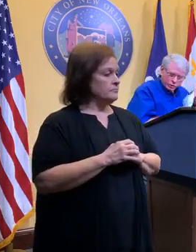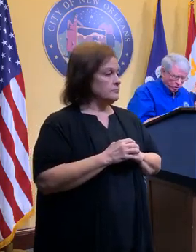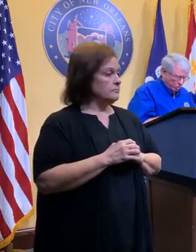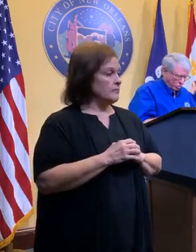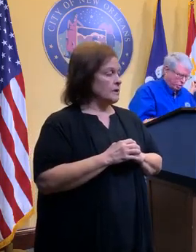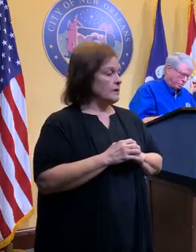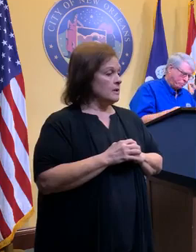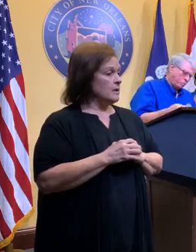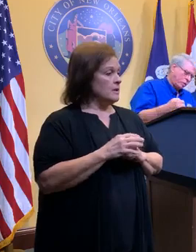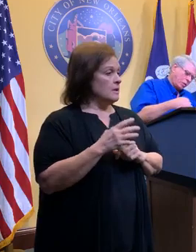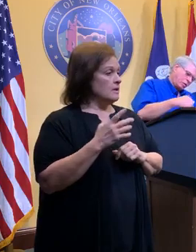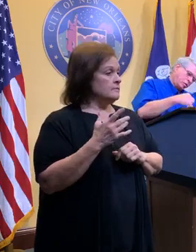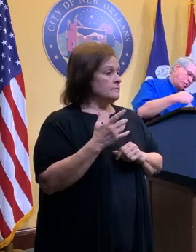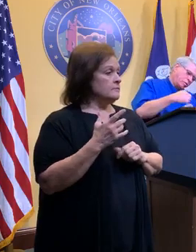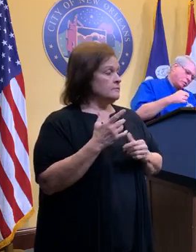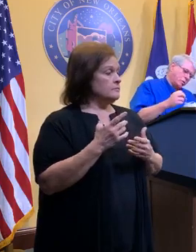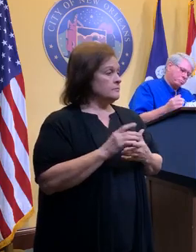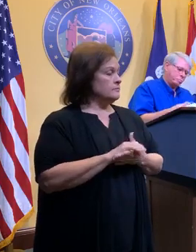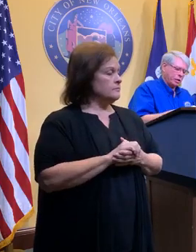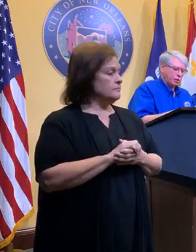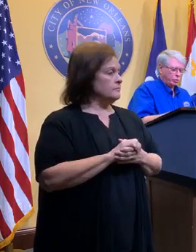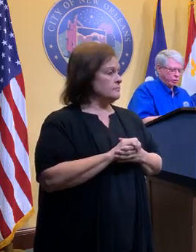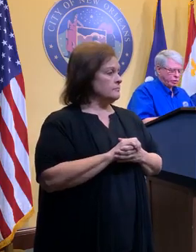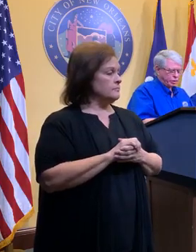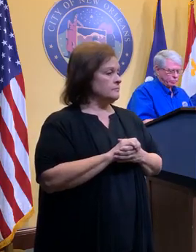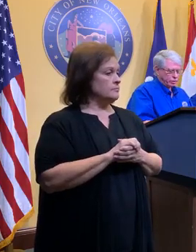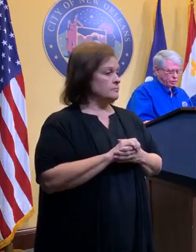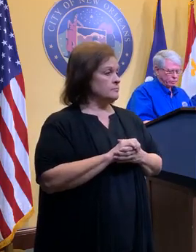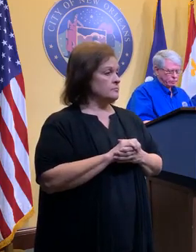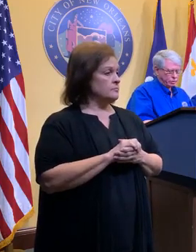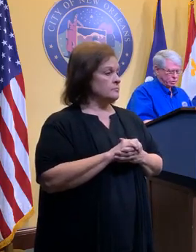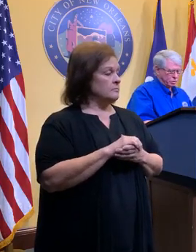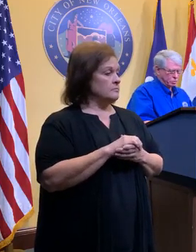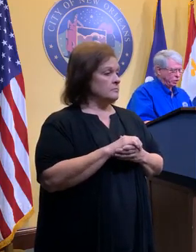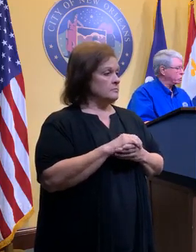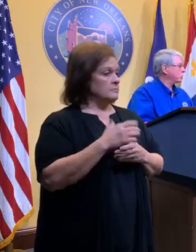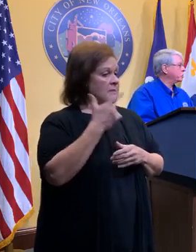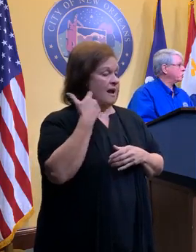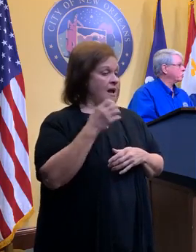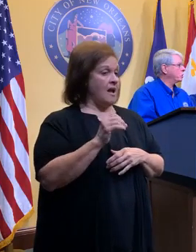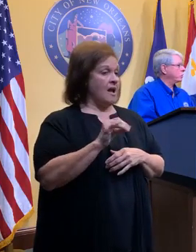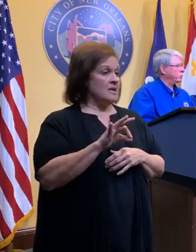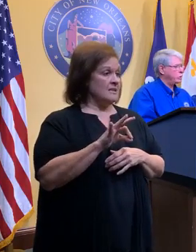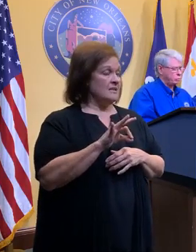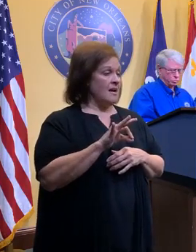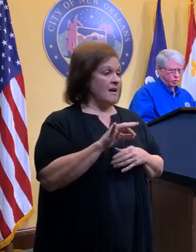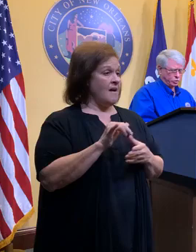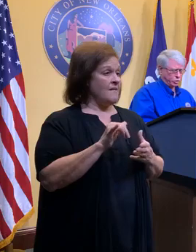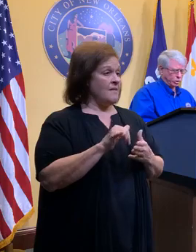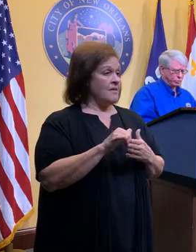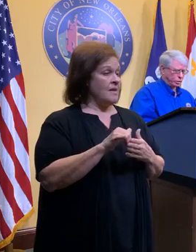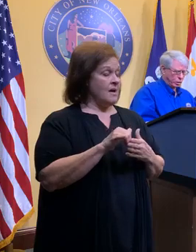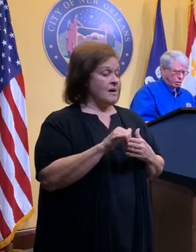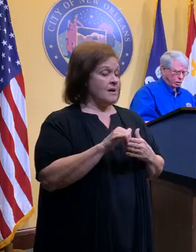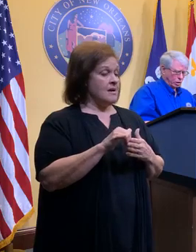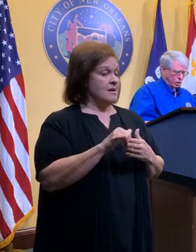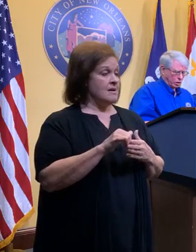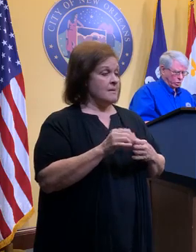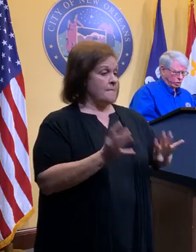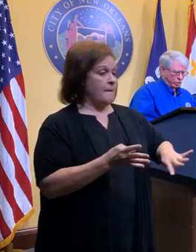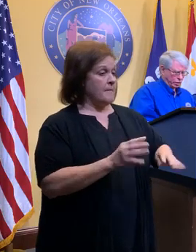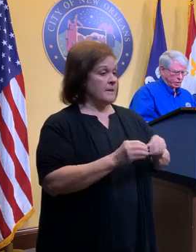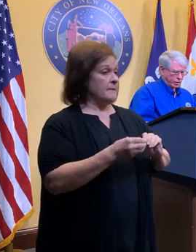Sure. And so particularly with the advent of the potential issue of the pump at Greatest Pump Station 7,